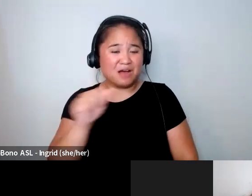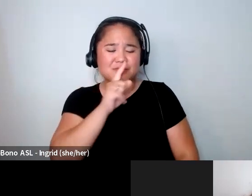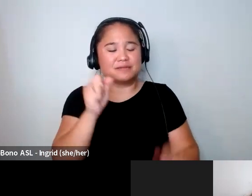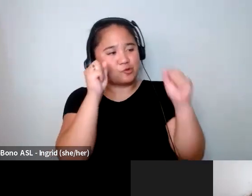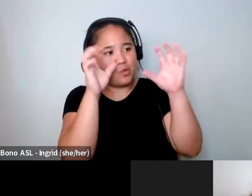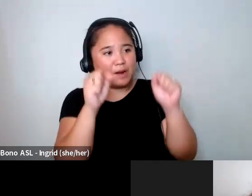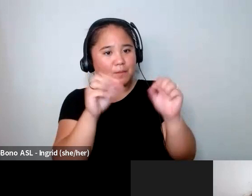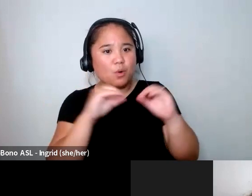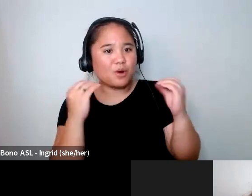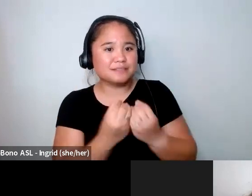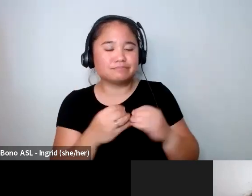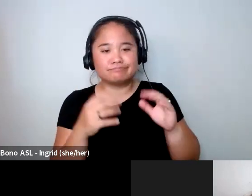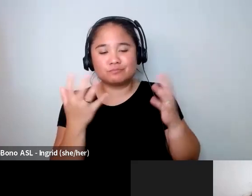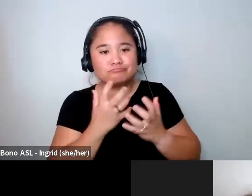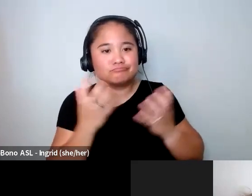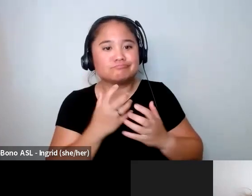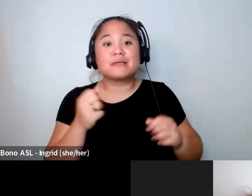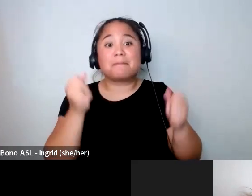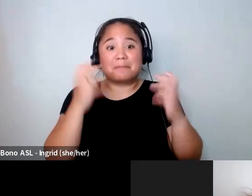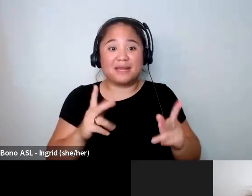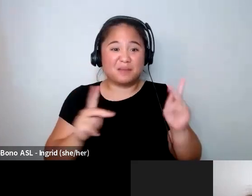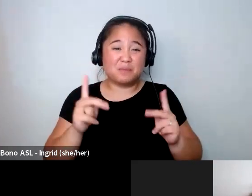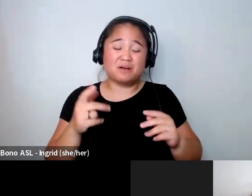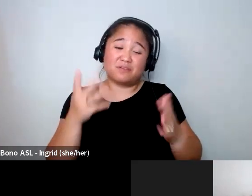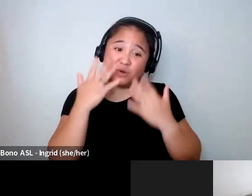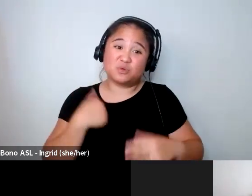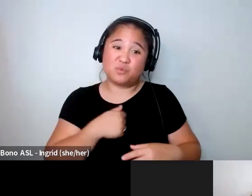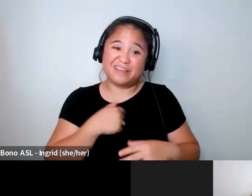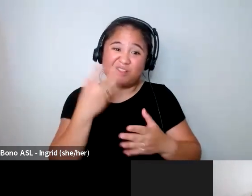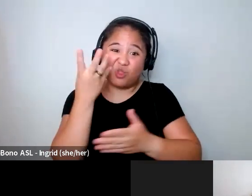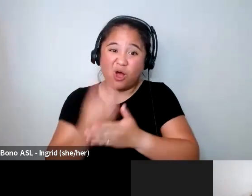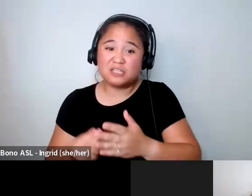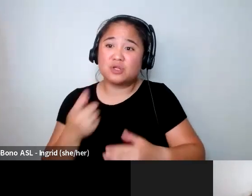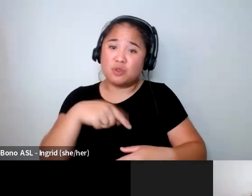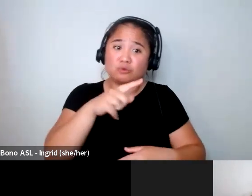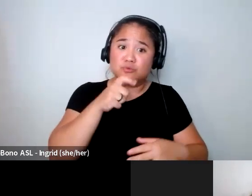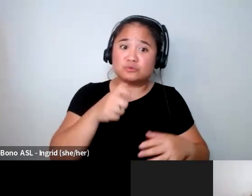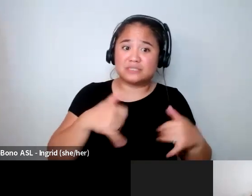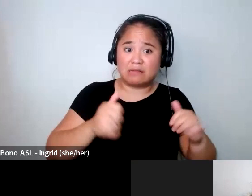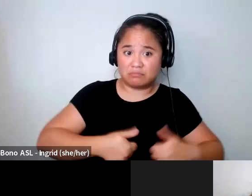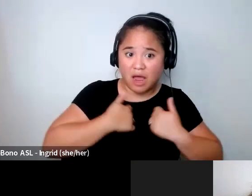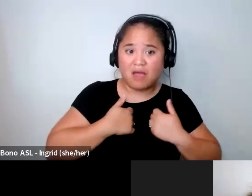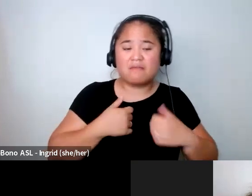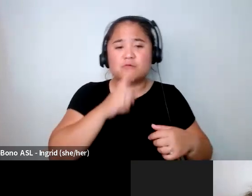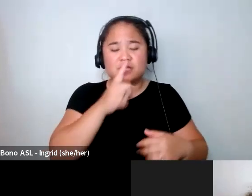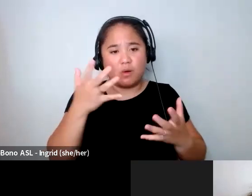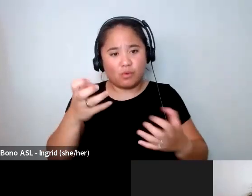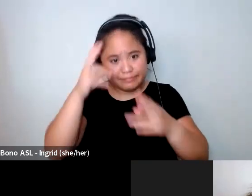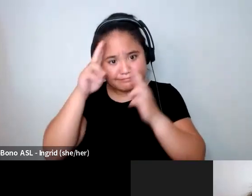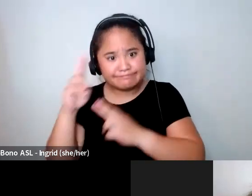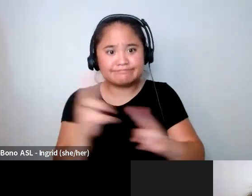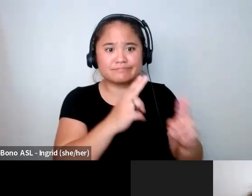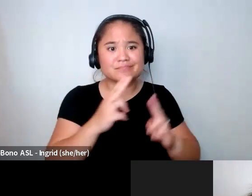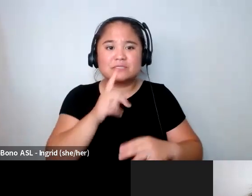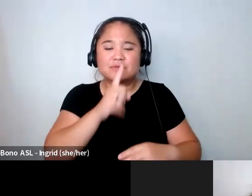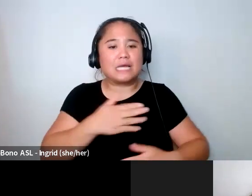there's been so many people who unfortunately we've lost and those who are still around who I just I really want to honor and and just